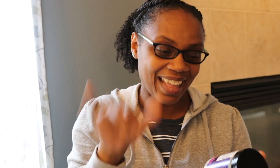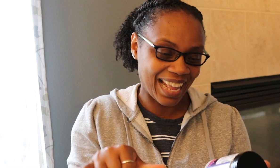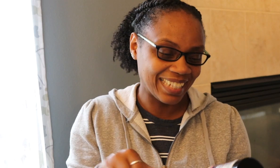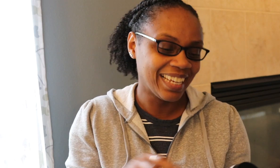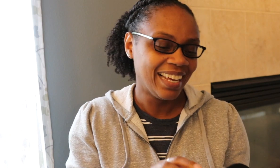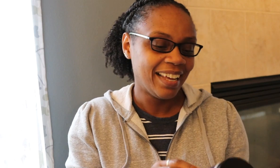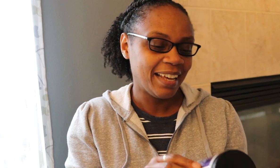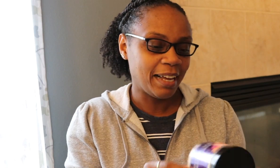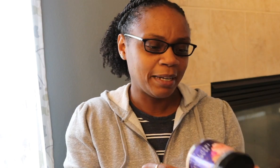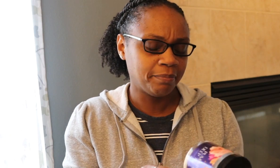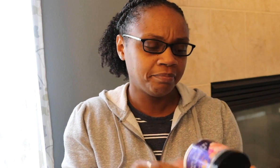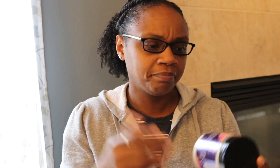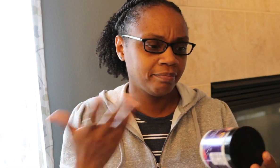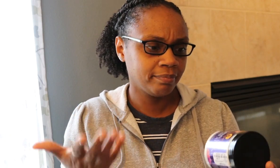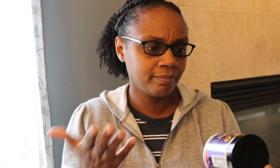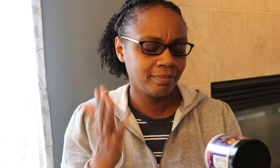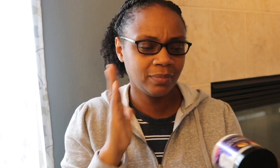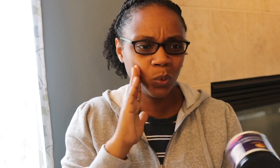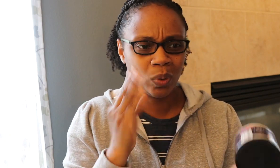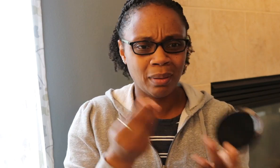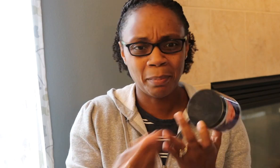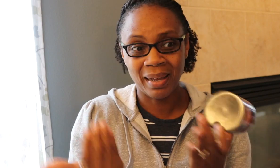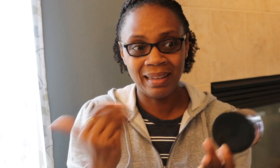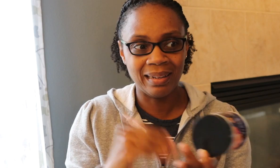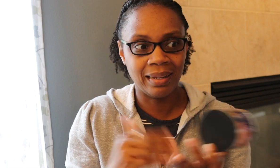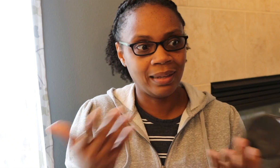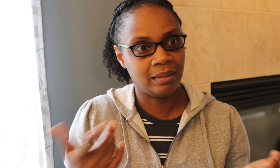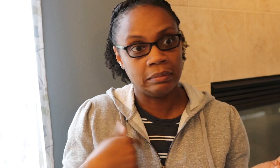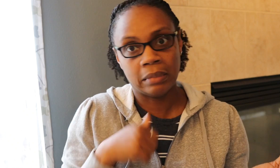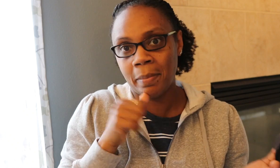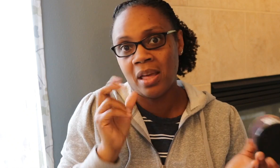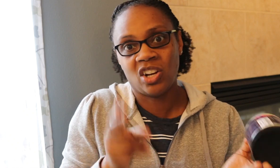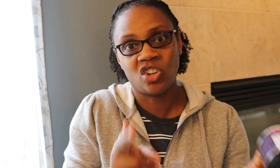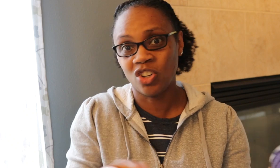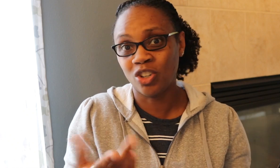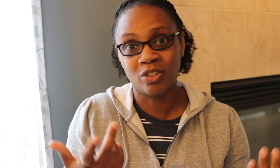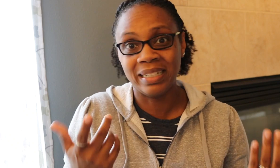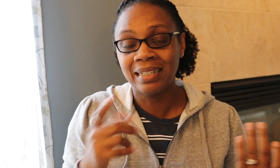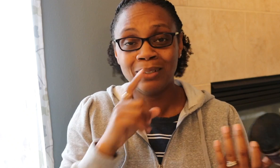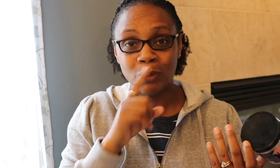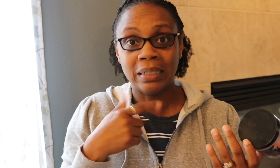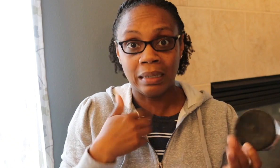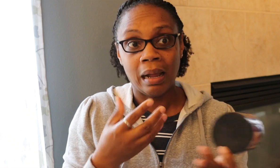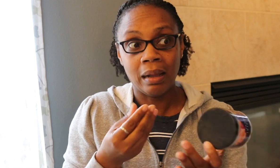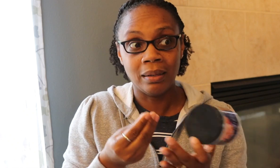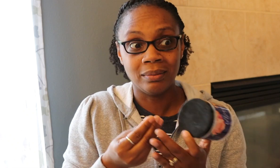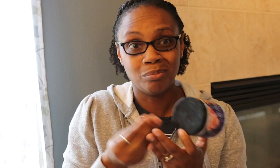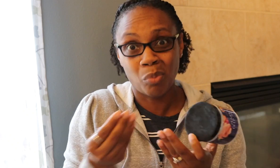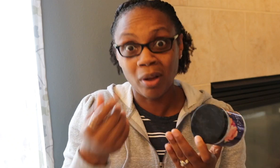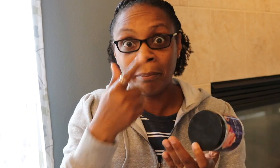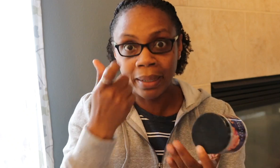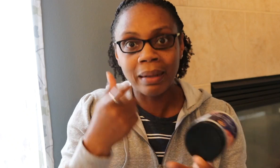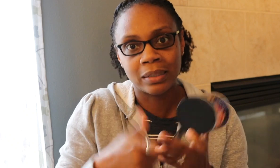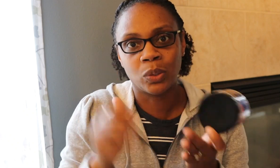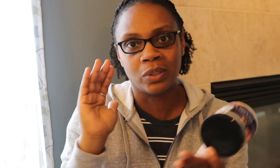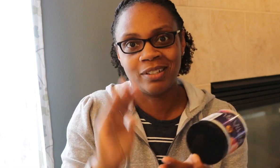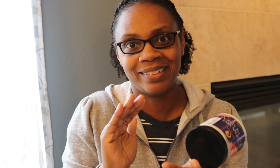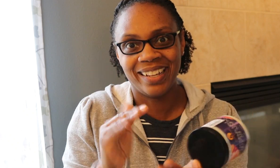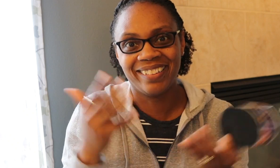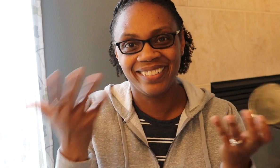$8 there. So I did pick it up just because I needed one. I would buy it again, but I'm not like in a hurry to do it or anything again.